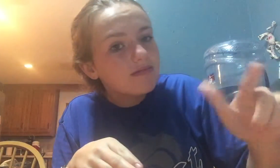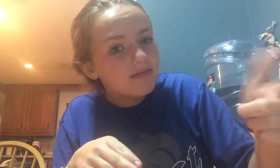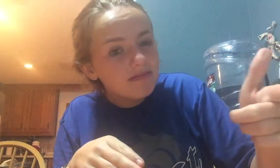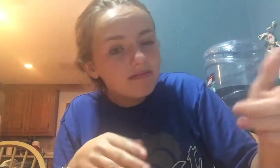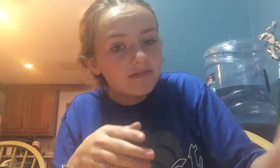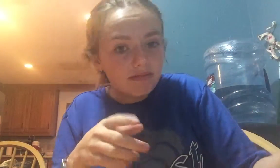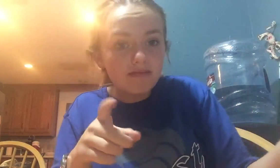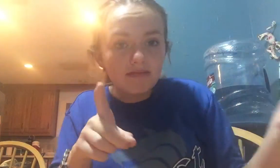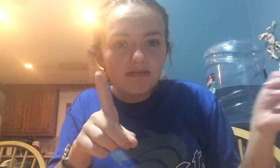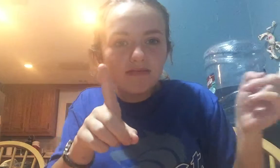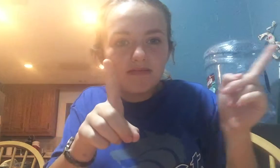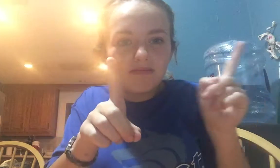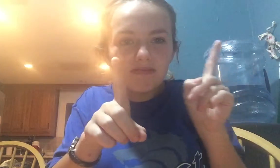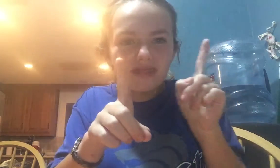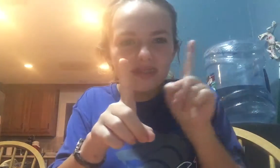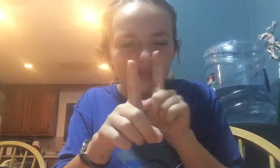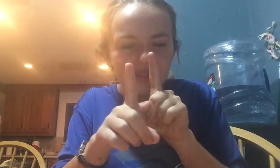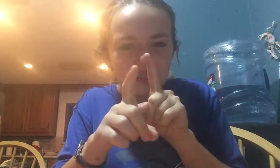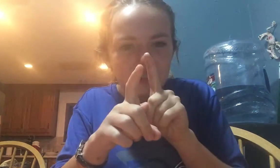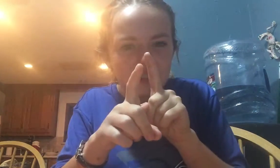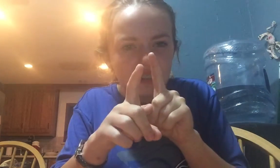come on up here. Stand behind me.